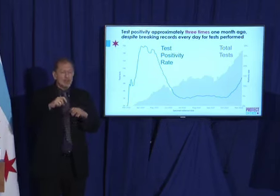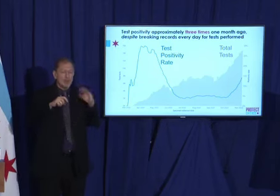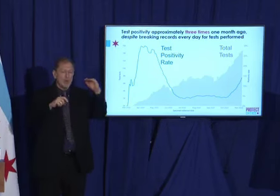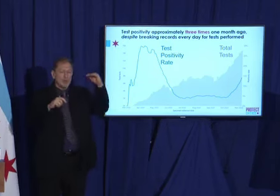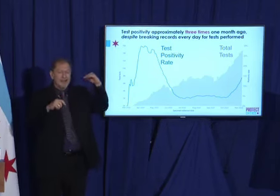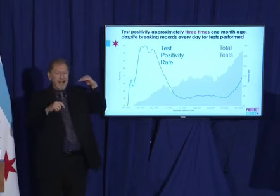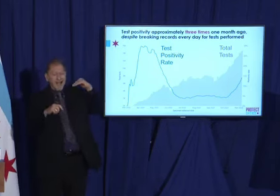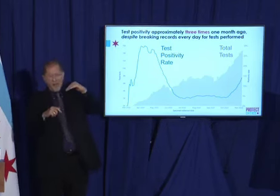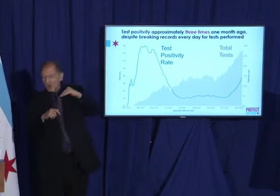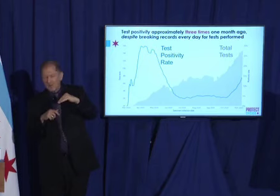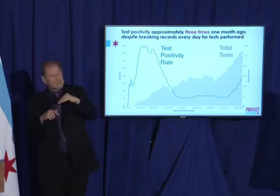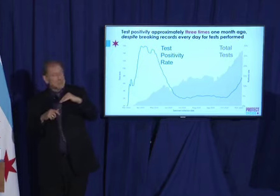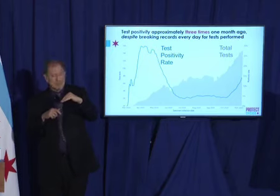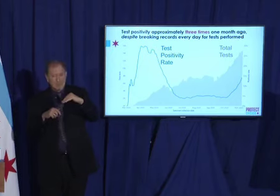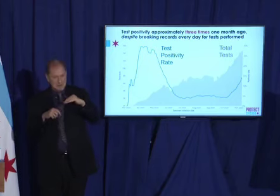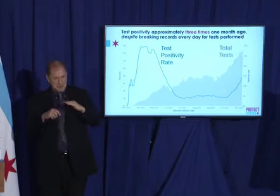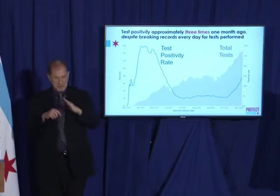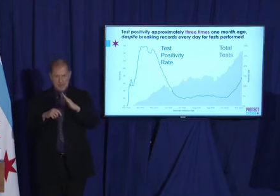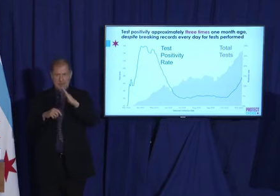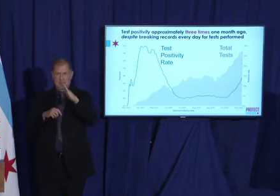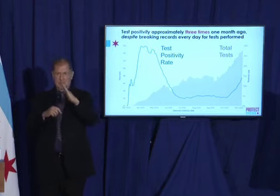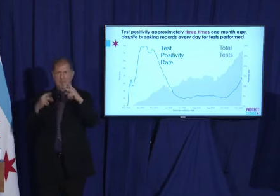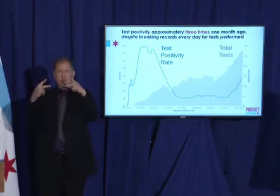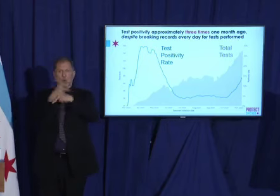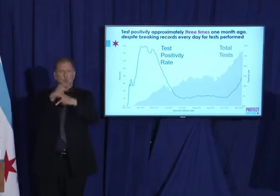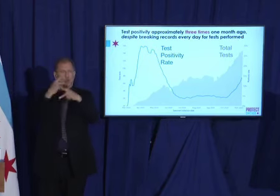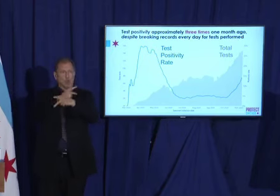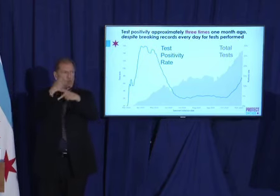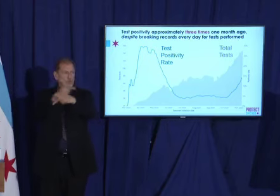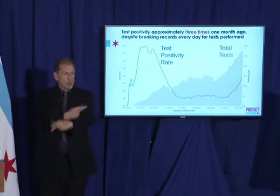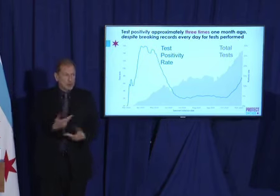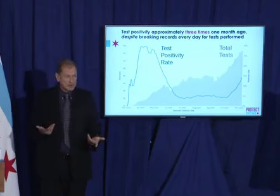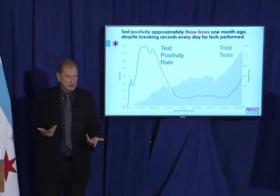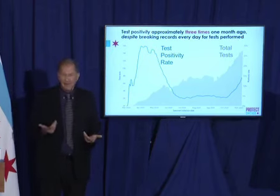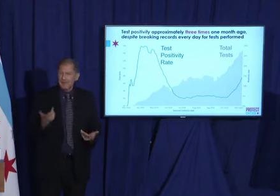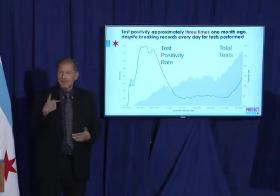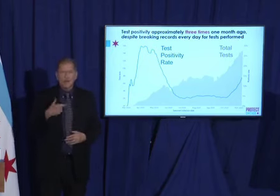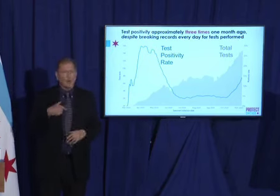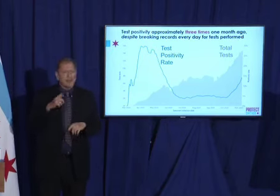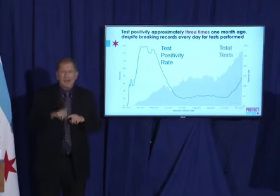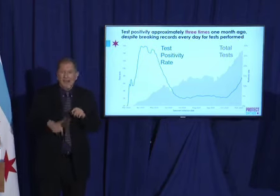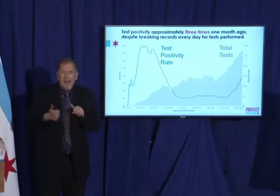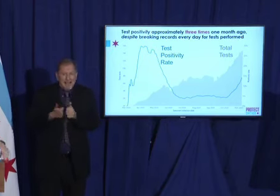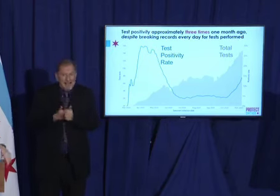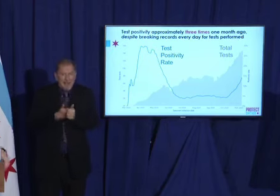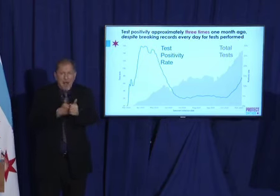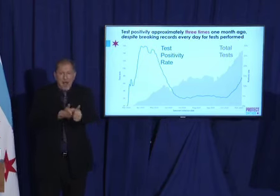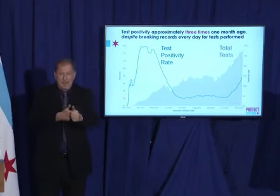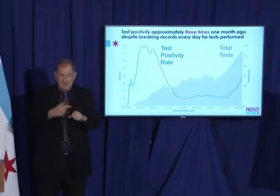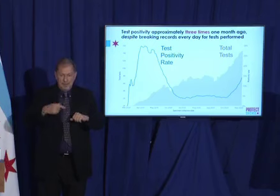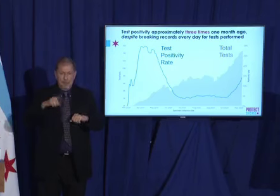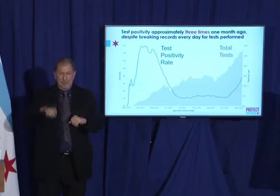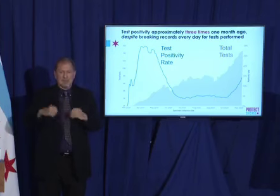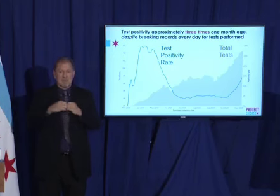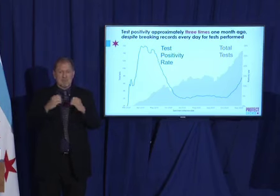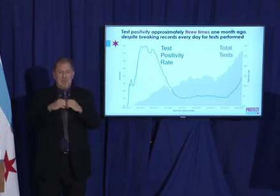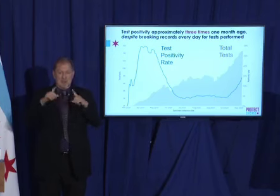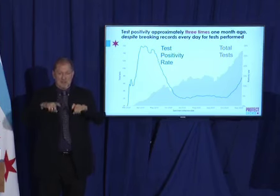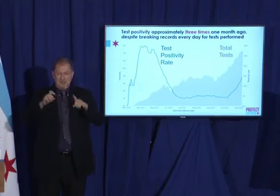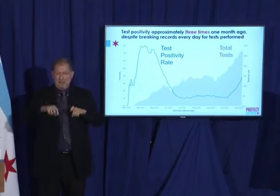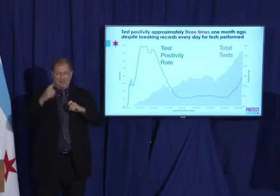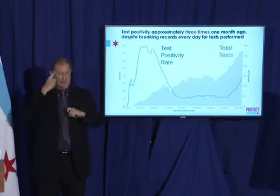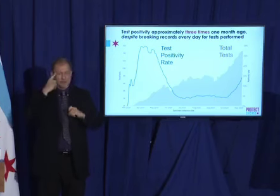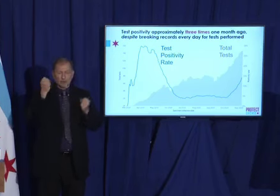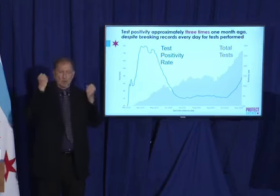down. The fact that it is going up lets us know we're not even keeping up with the testing we need to be doing for this amount of the